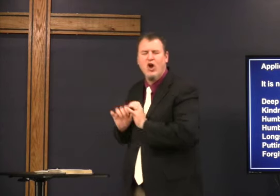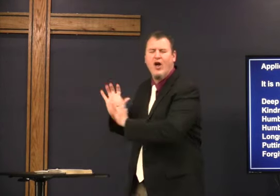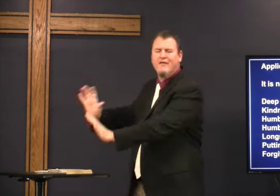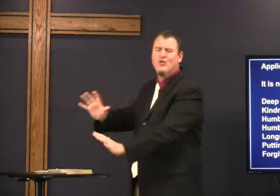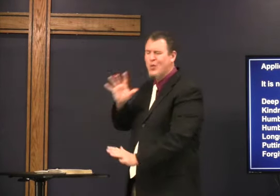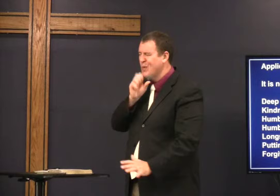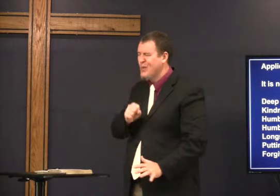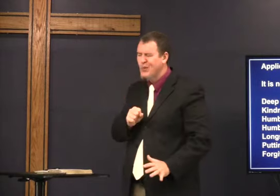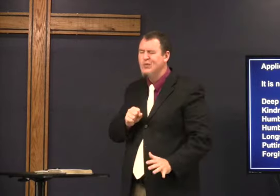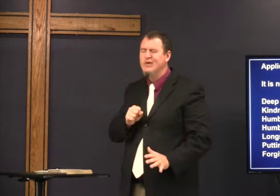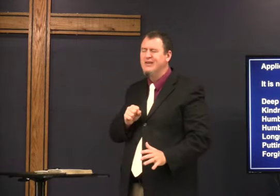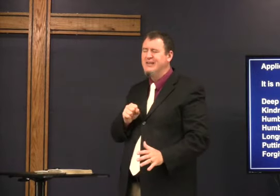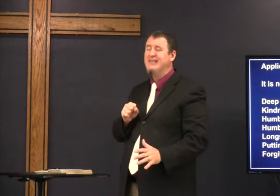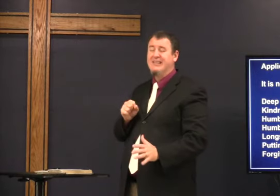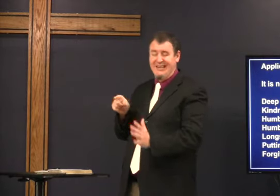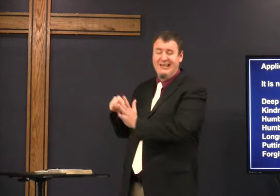put off the old legs